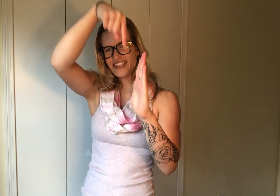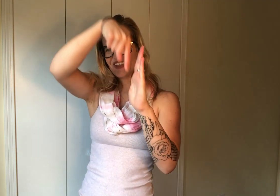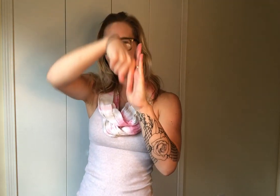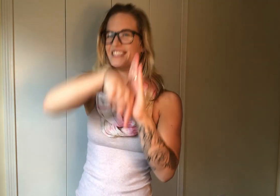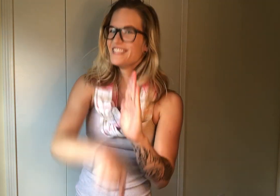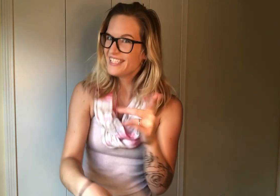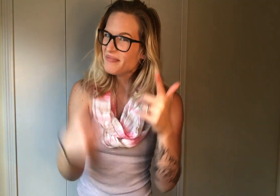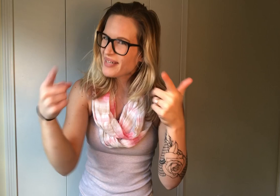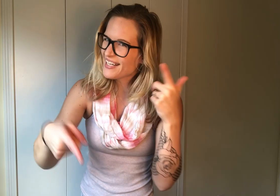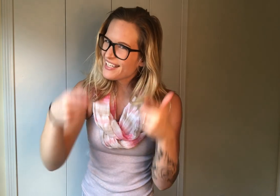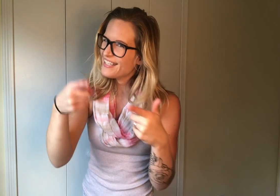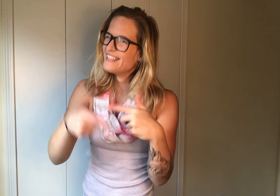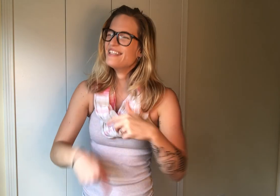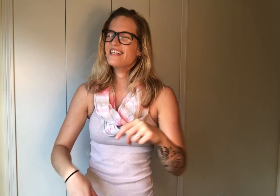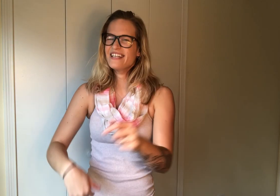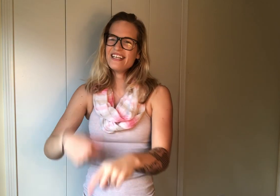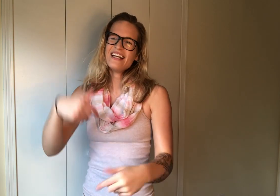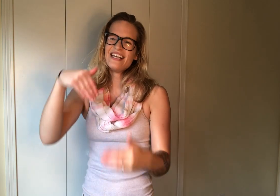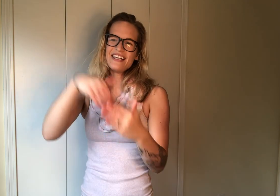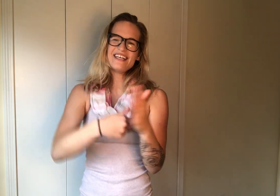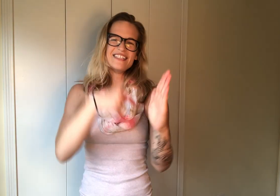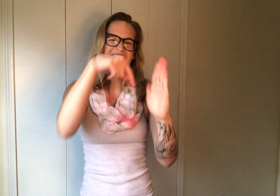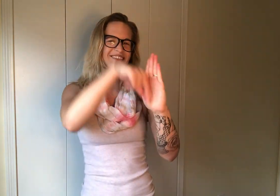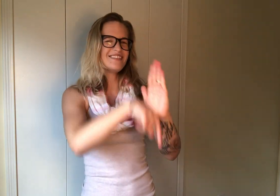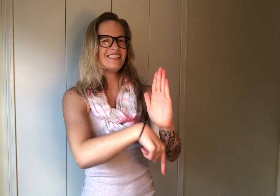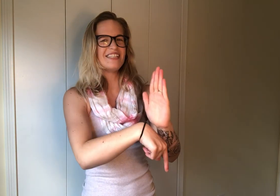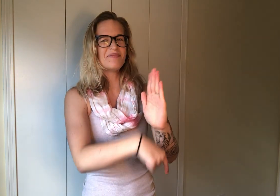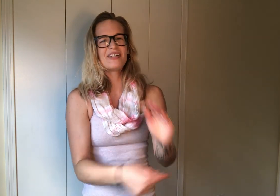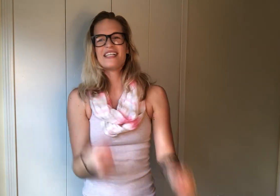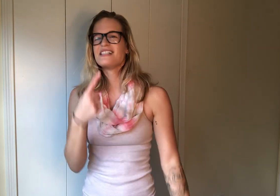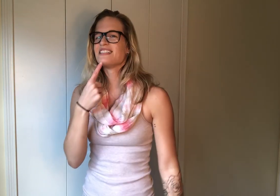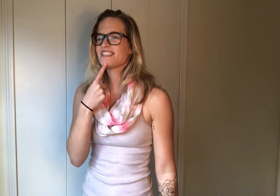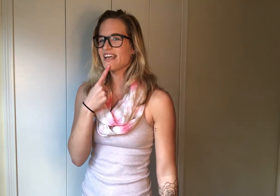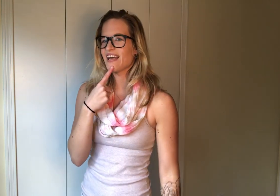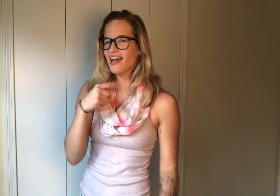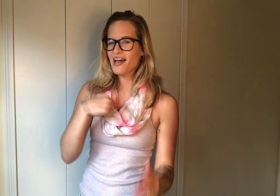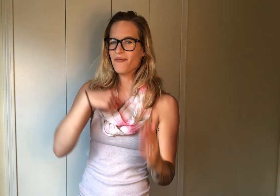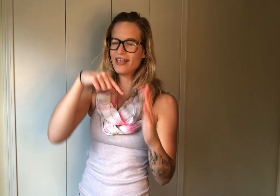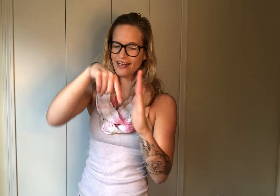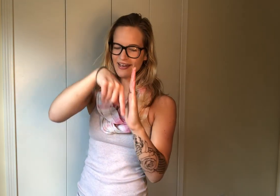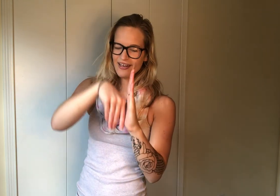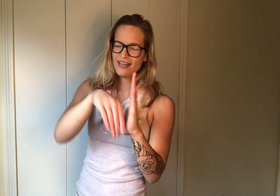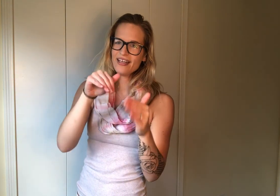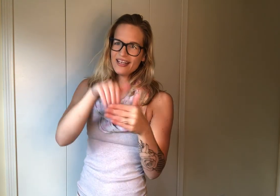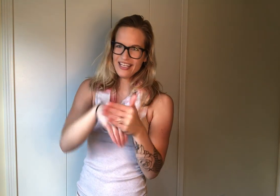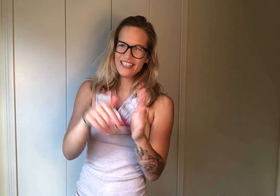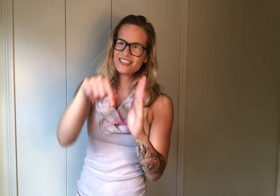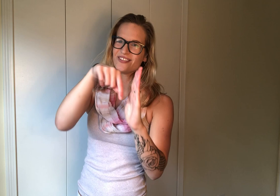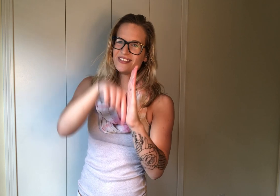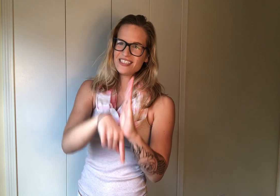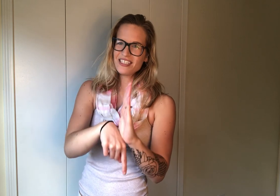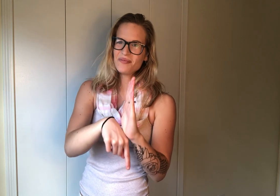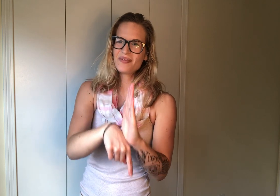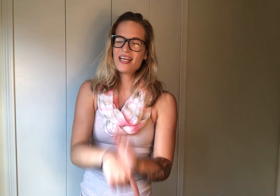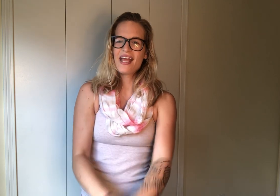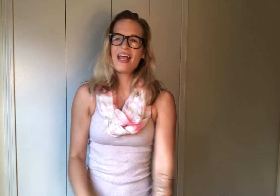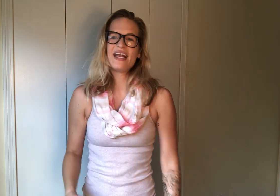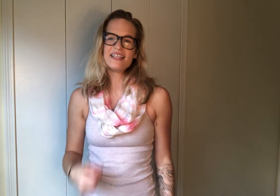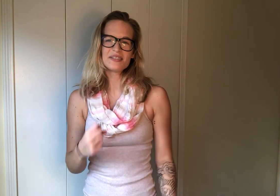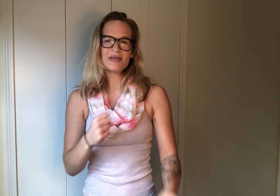keep going deep, in too deep, say I'm in, in too deep, and it's